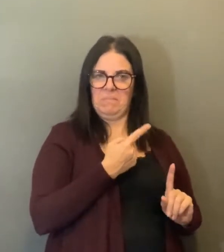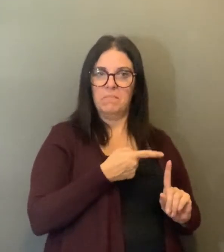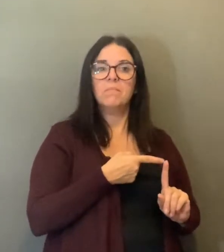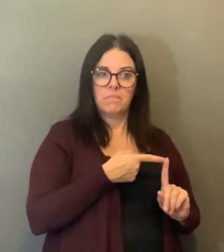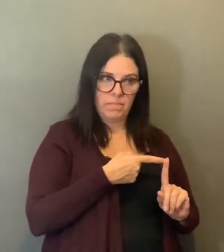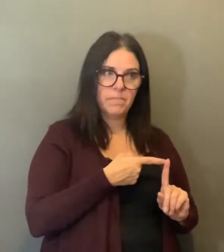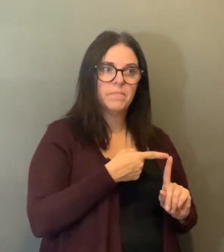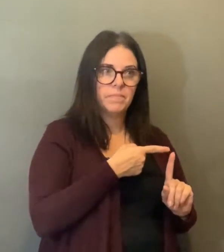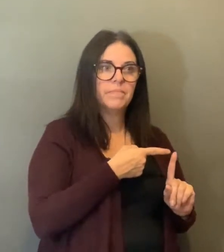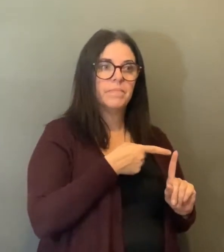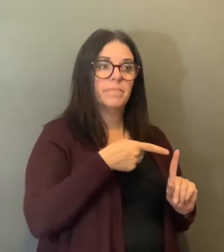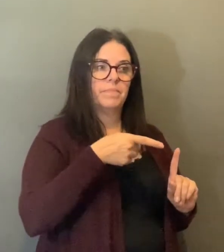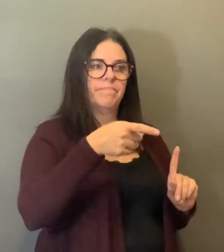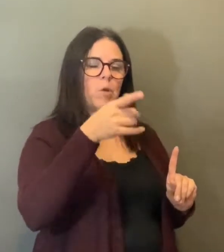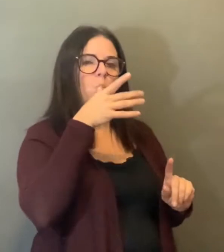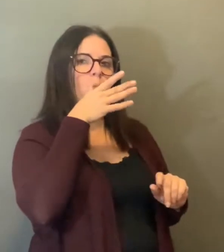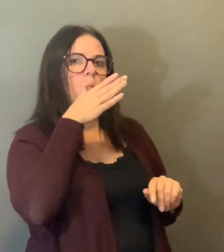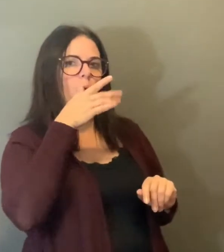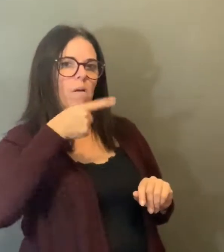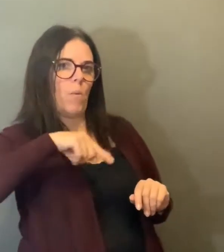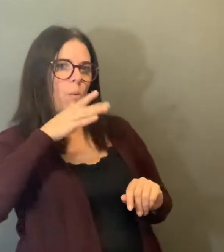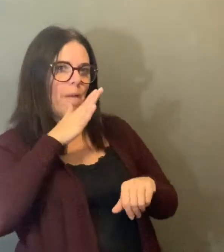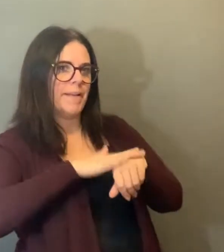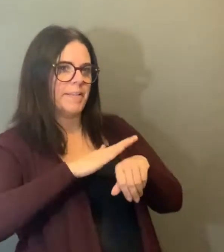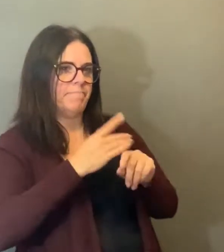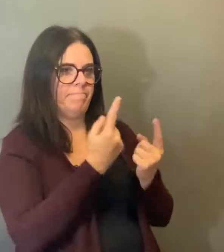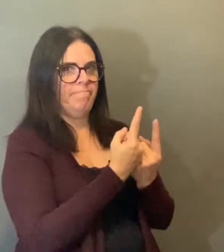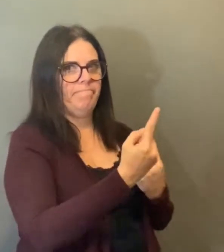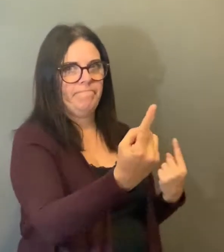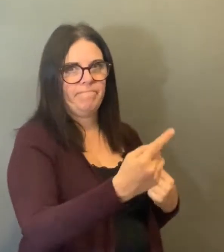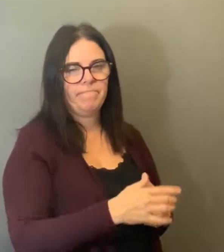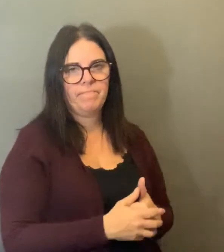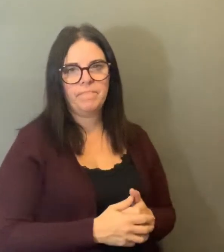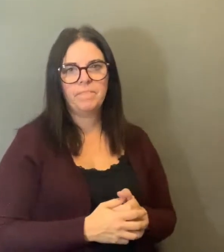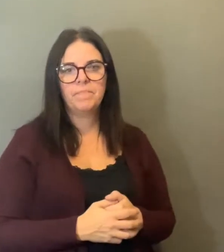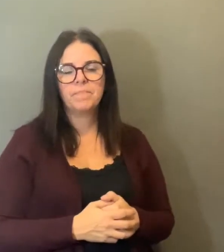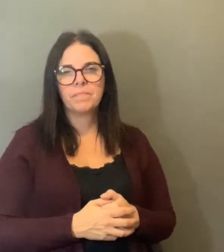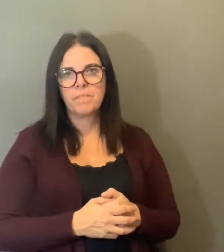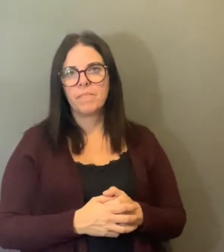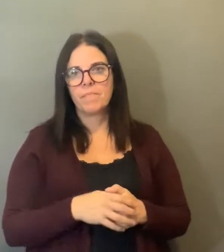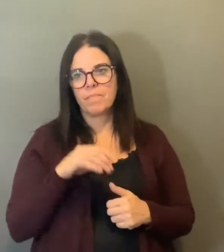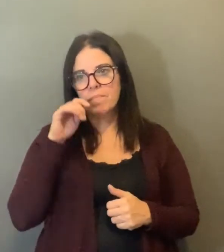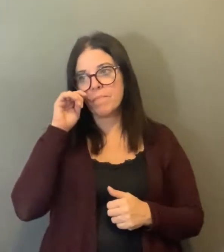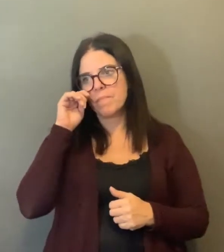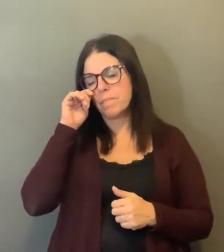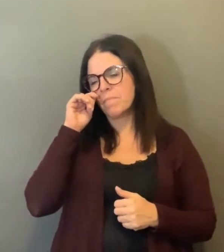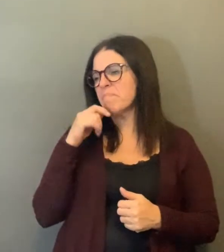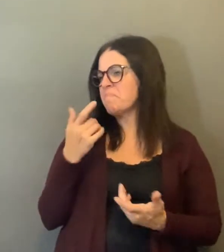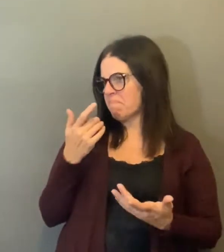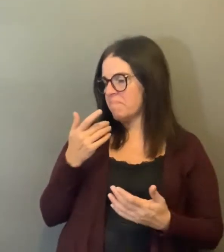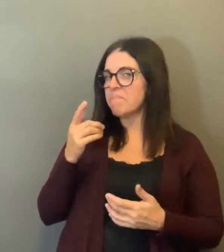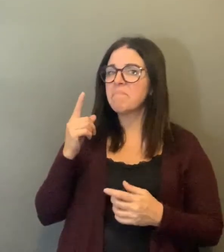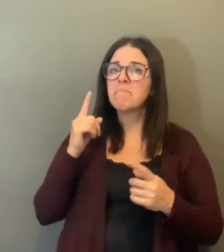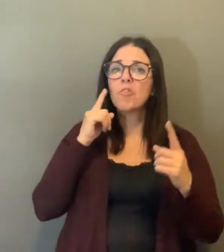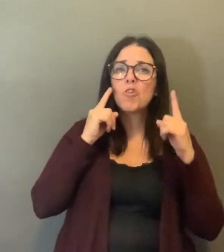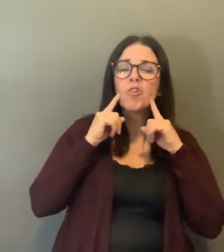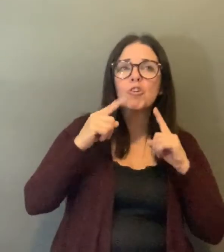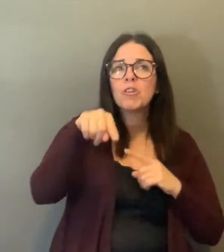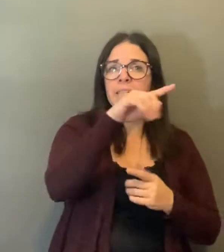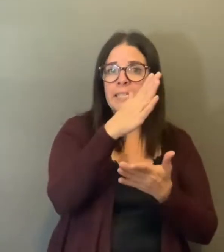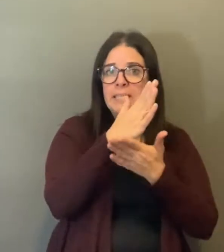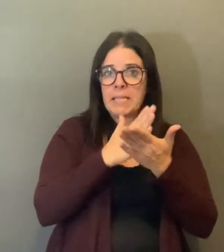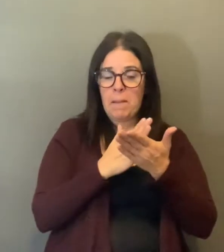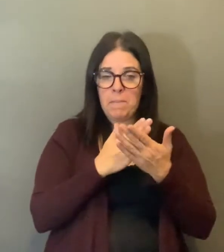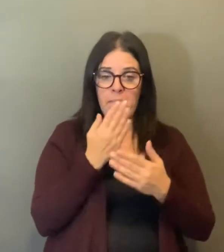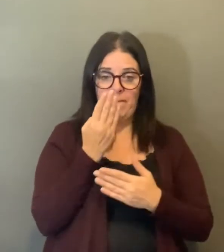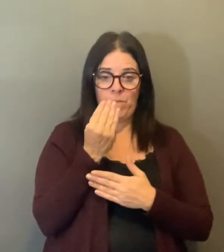self-isolating. Okay, so then after the 14 days, you they're self-isolating and all that, some are being forced